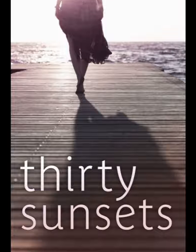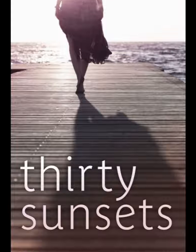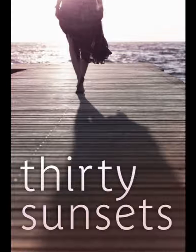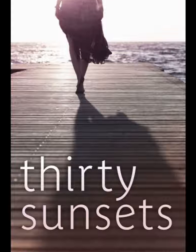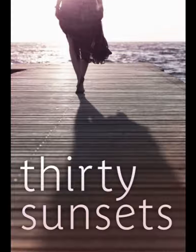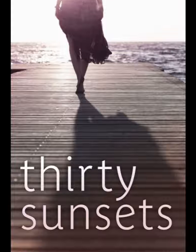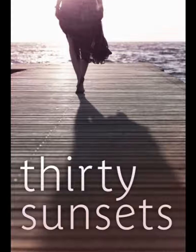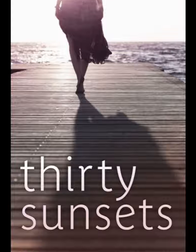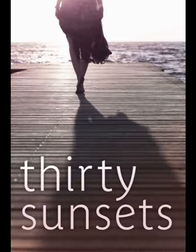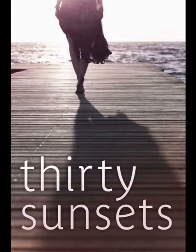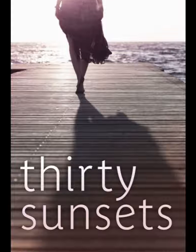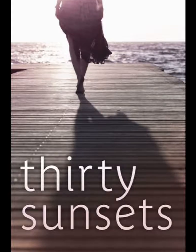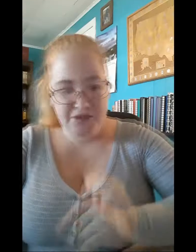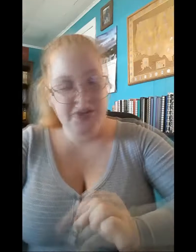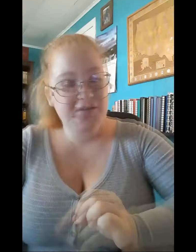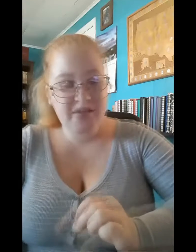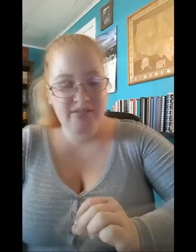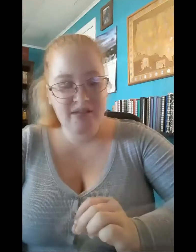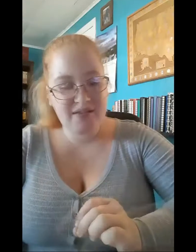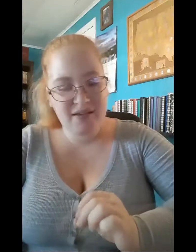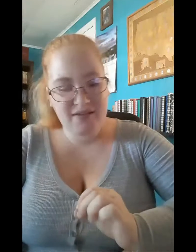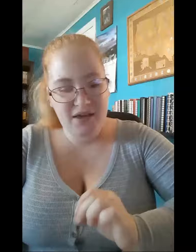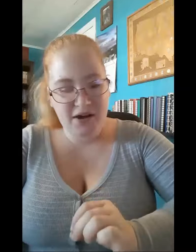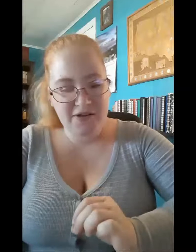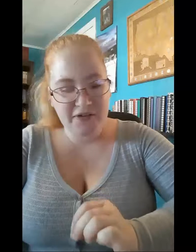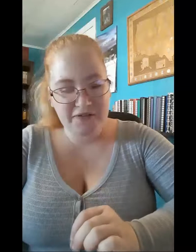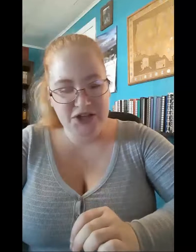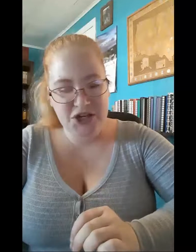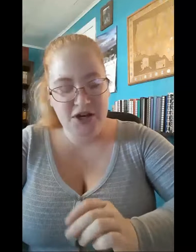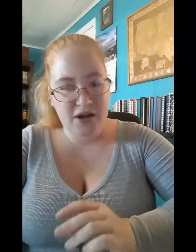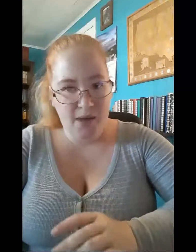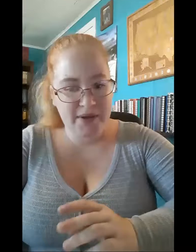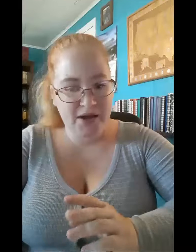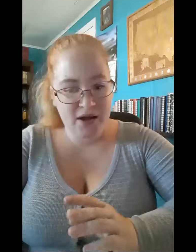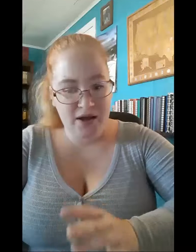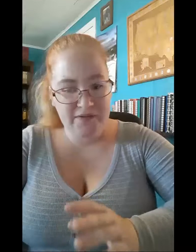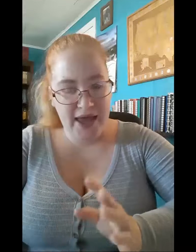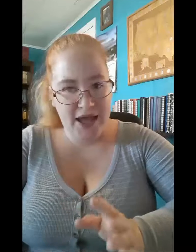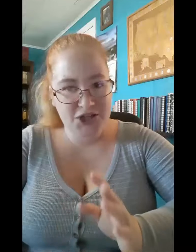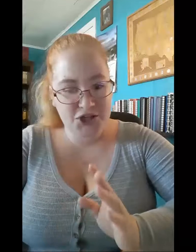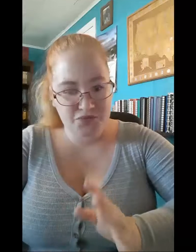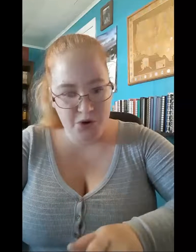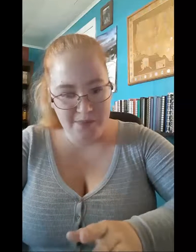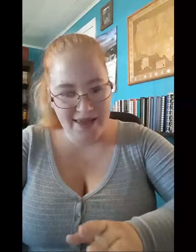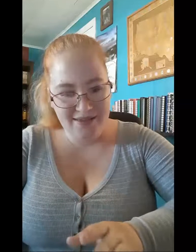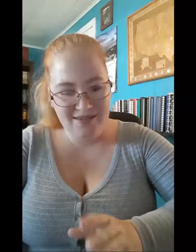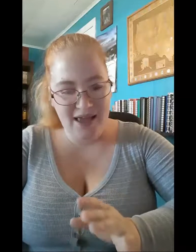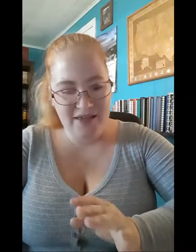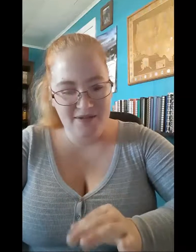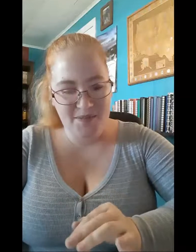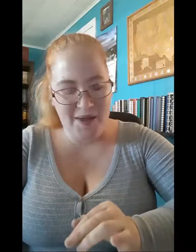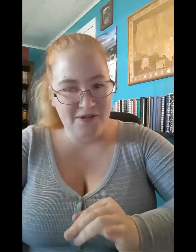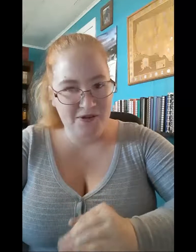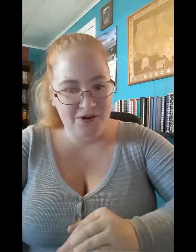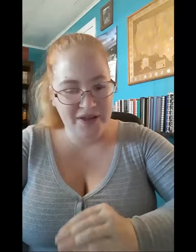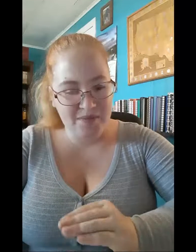do not know how to pronounce her name. 30 Sunsets is a young adult fiction coming-of-age romance, and it's about this girl named